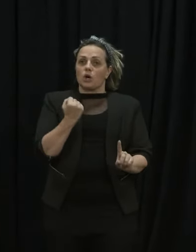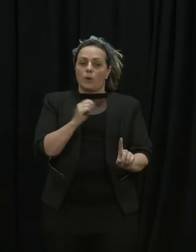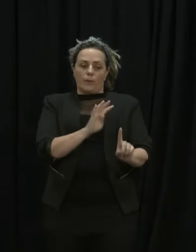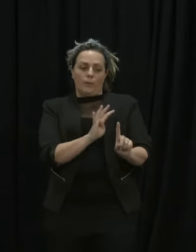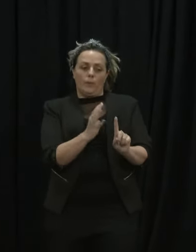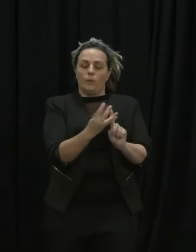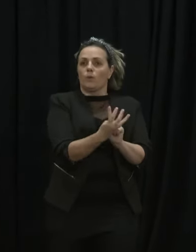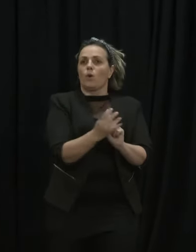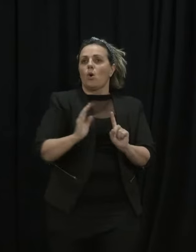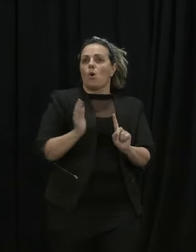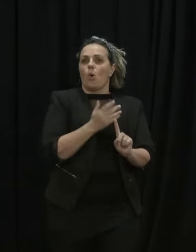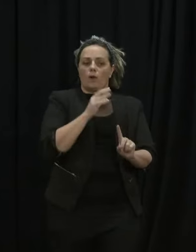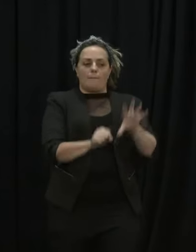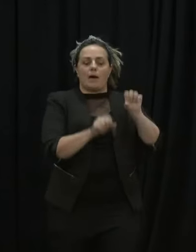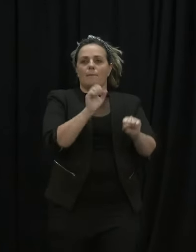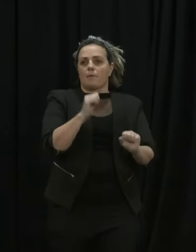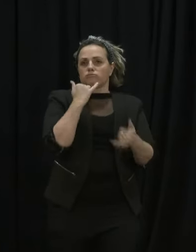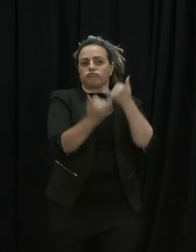contacts have been identified.